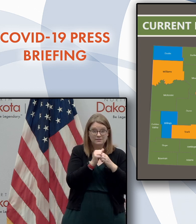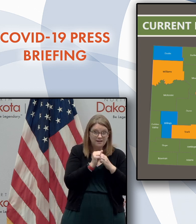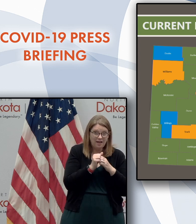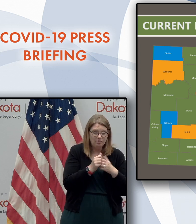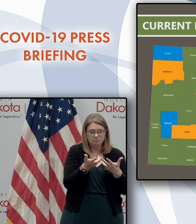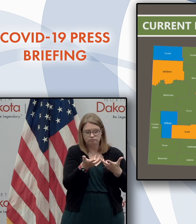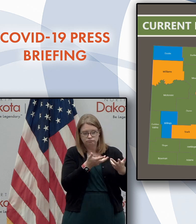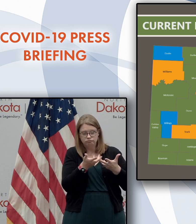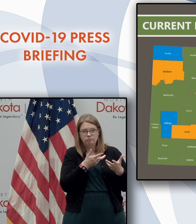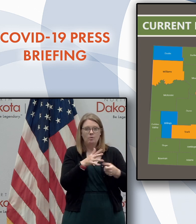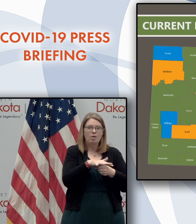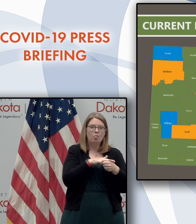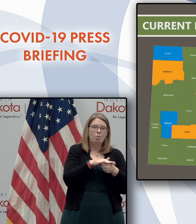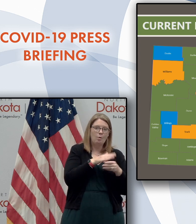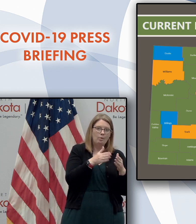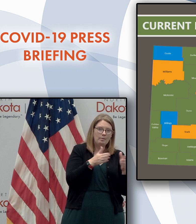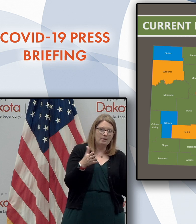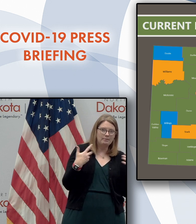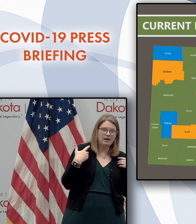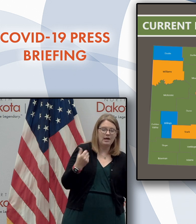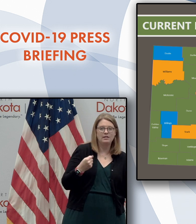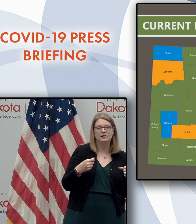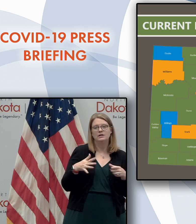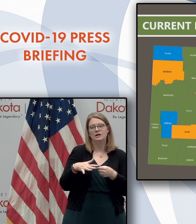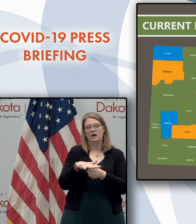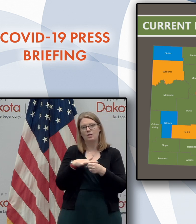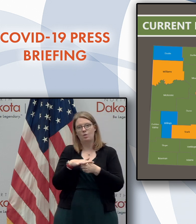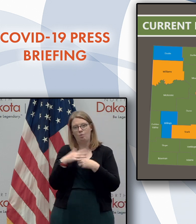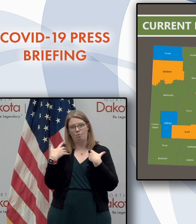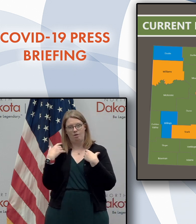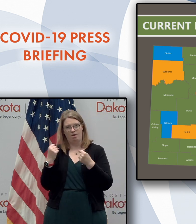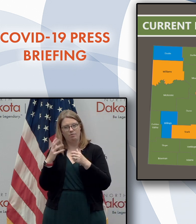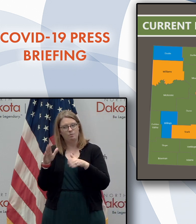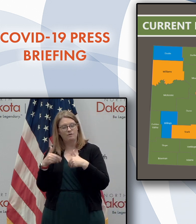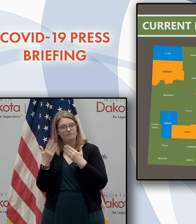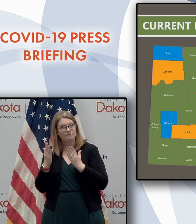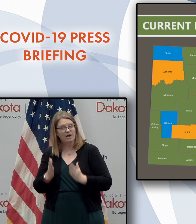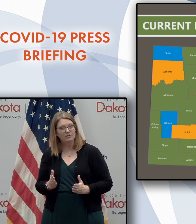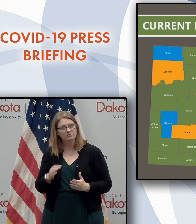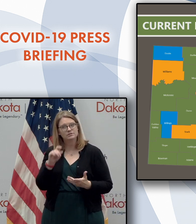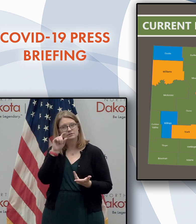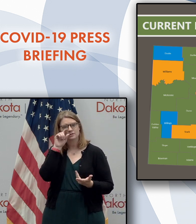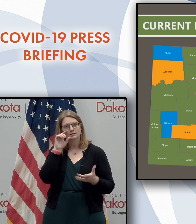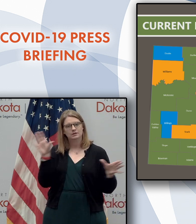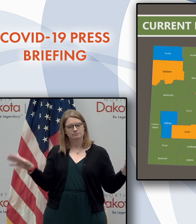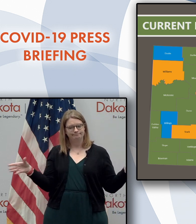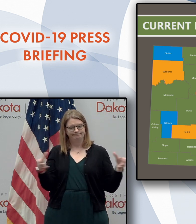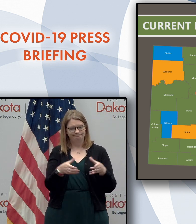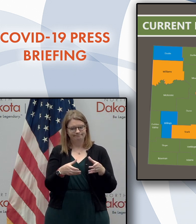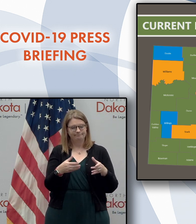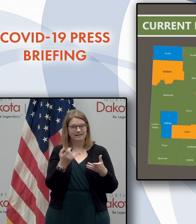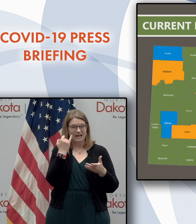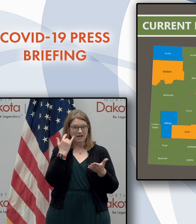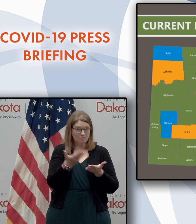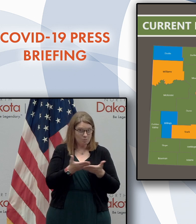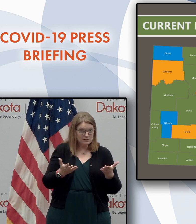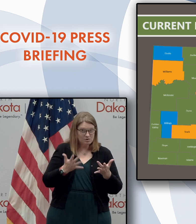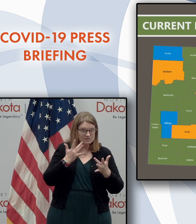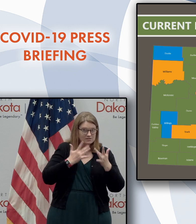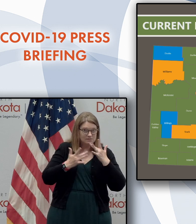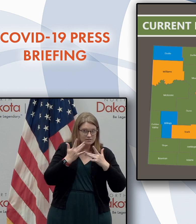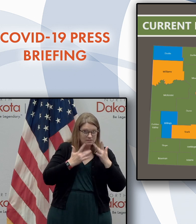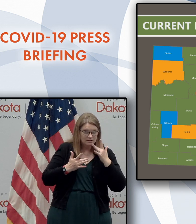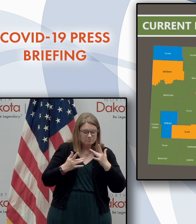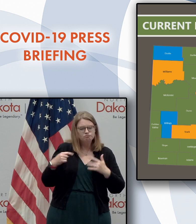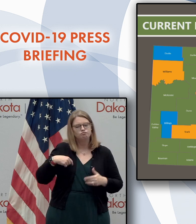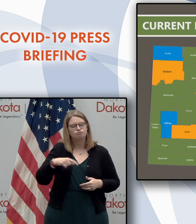local public health and with the local health providers, uh, as they come together, if they're short of resources, uh, we're gonna be ready